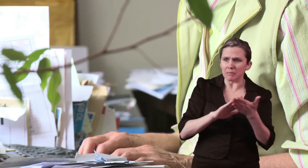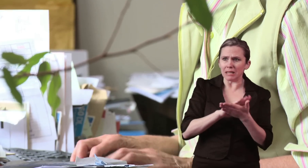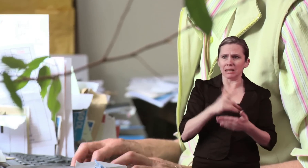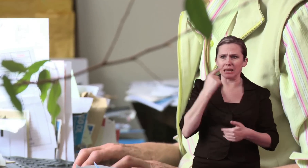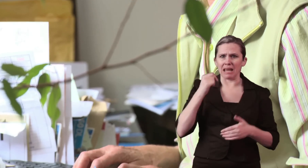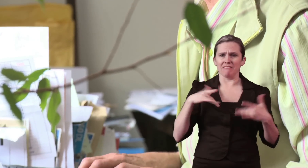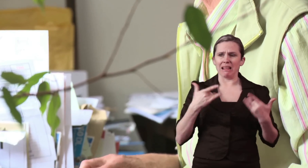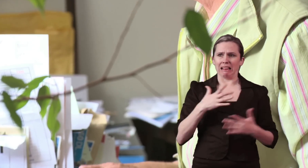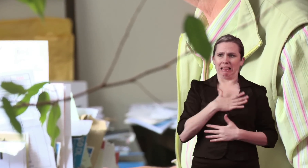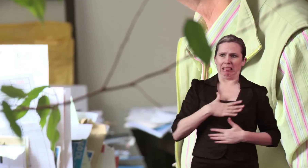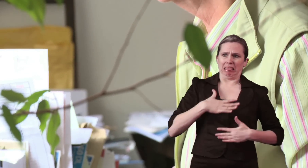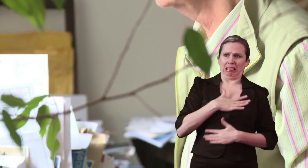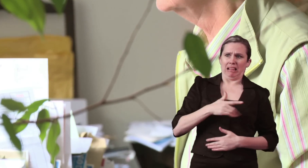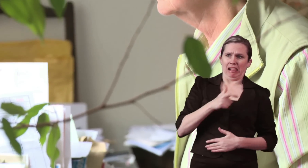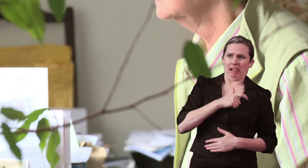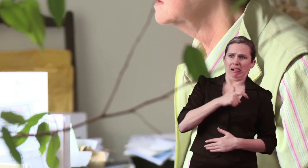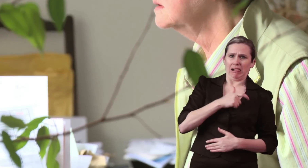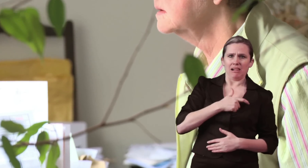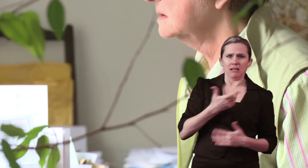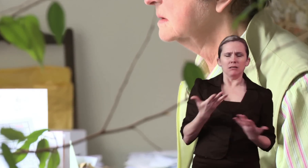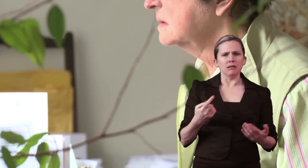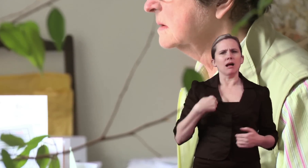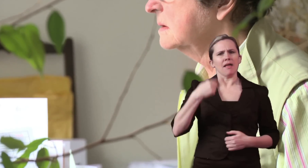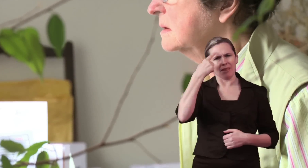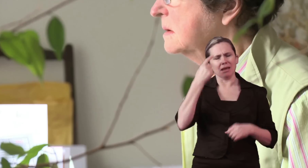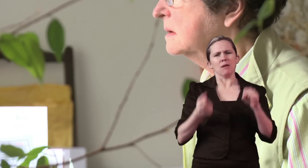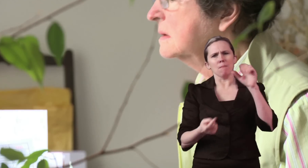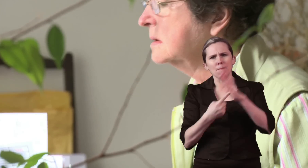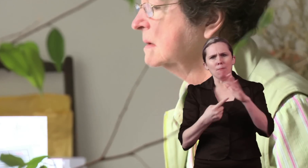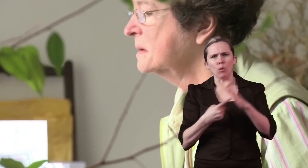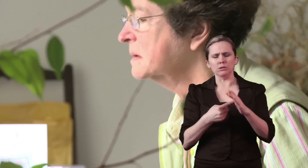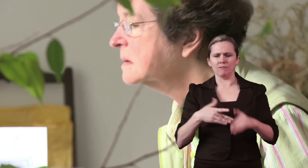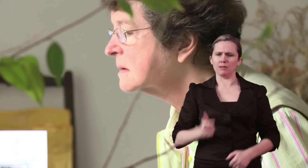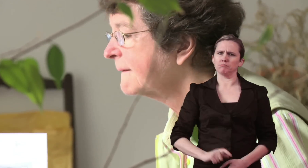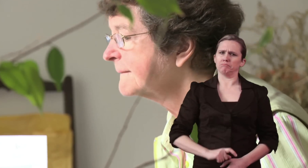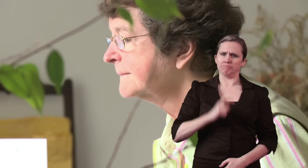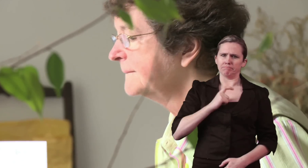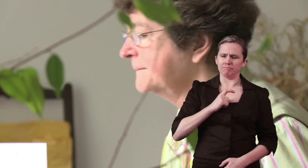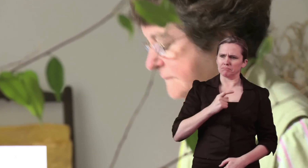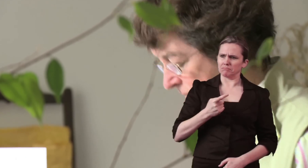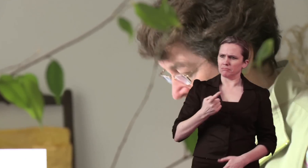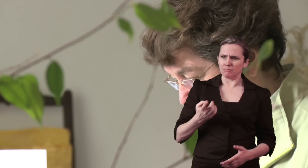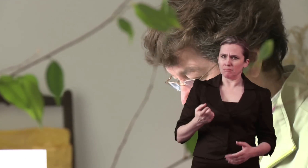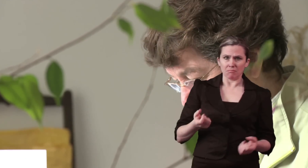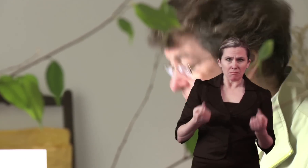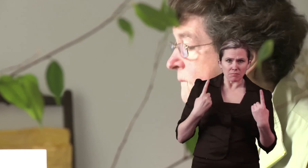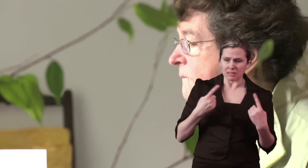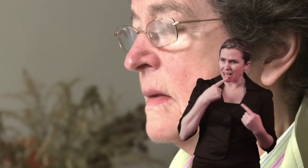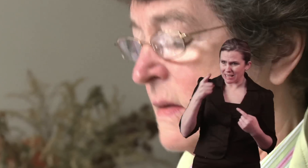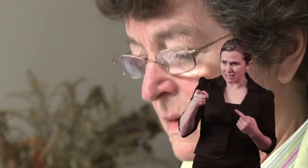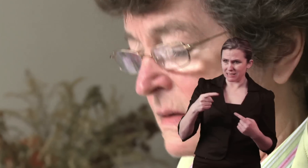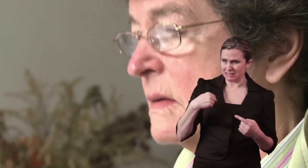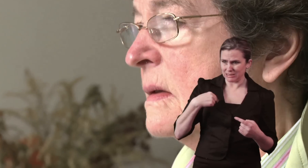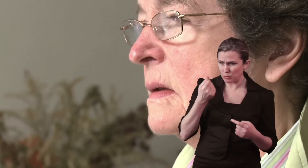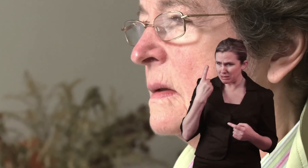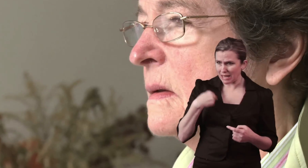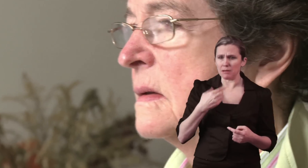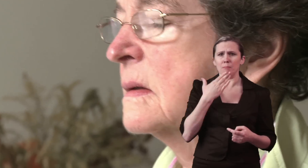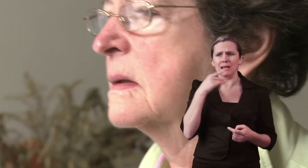and that can be a bit daunting but I think you just need to find the courage to say I'm sorry I don't understand can you